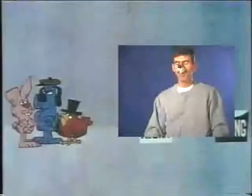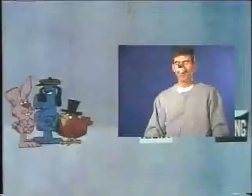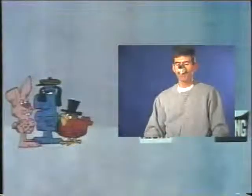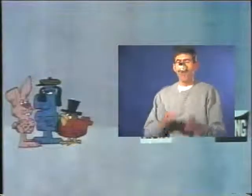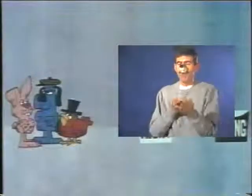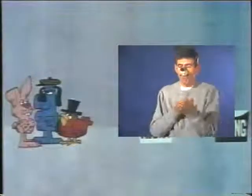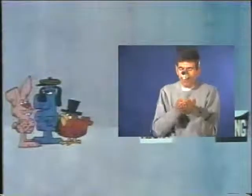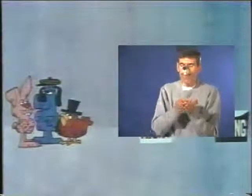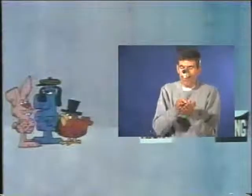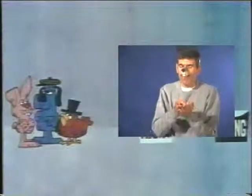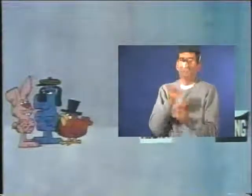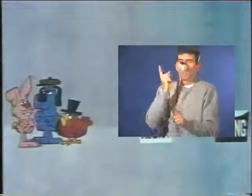Truth, right.